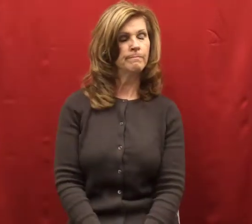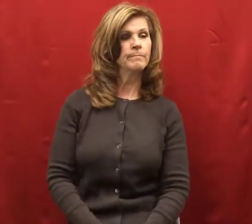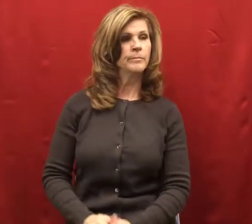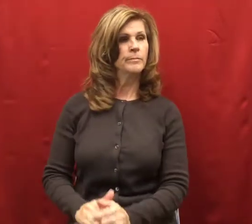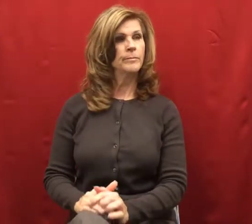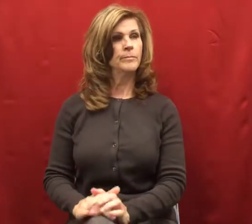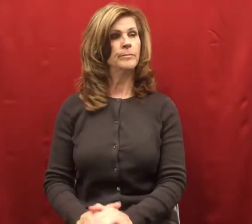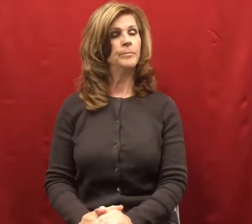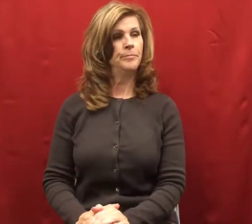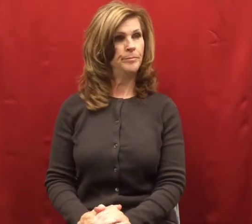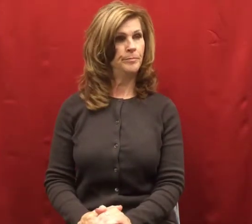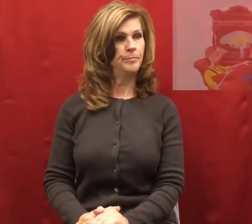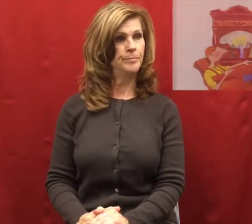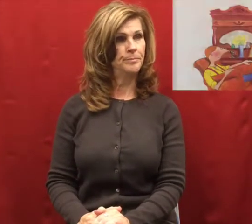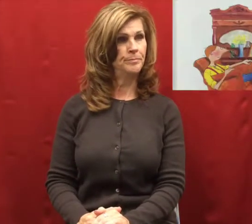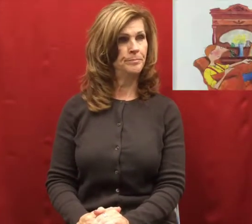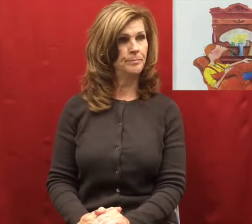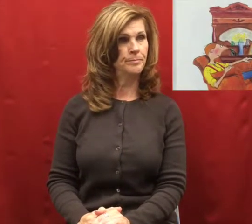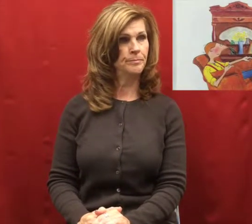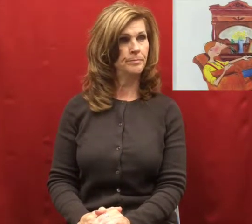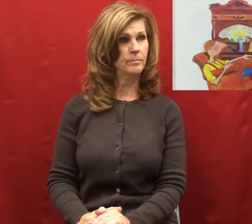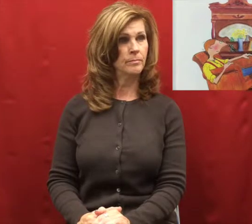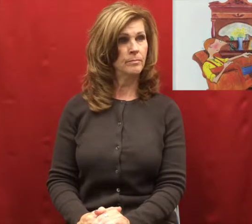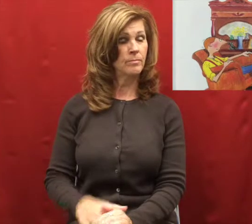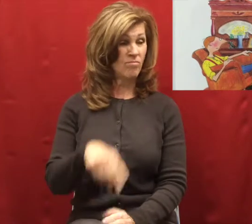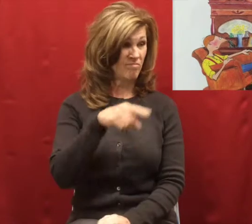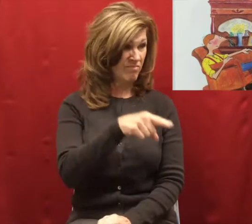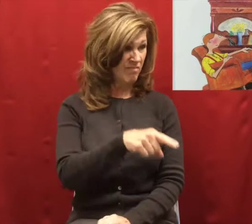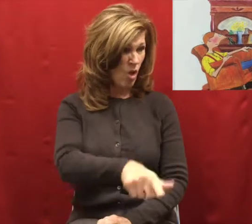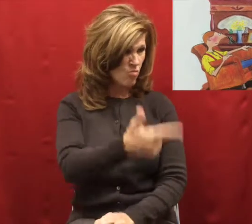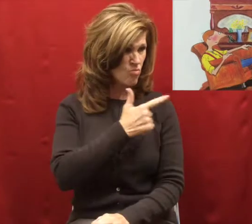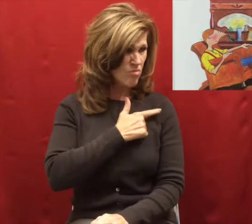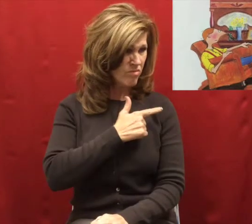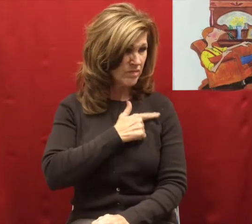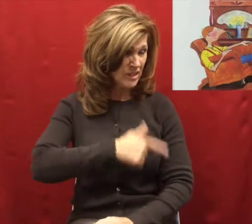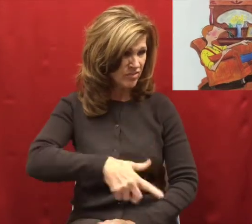Willy, you must find a job, she said to him one day.